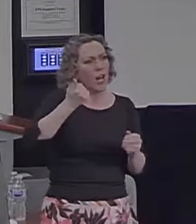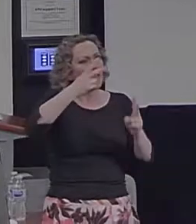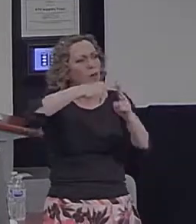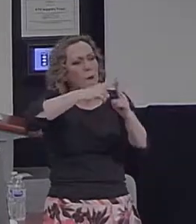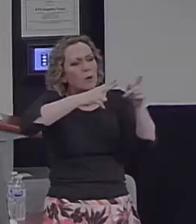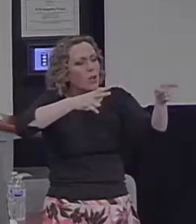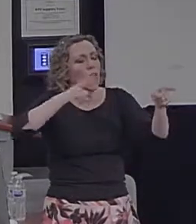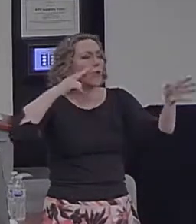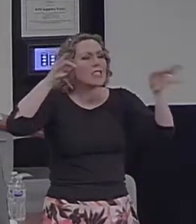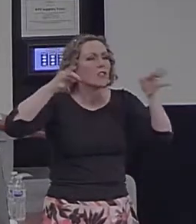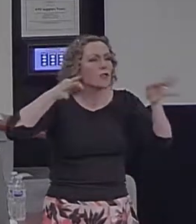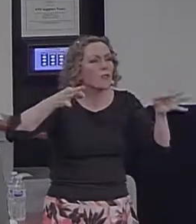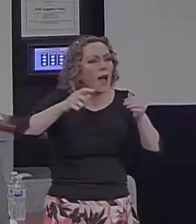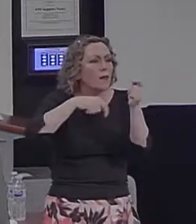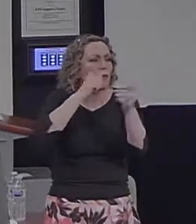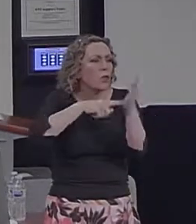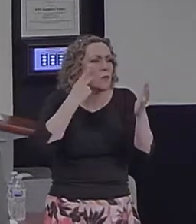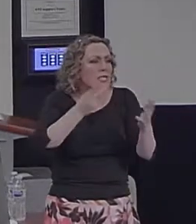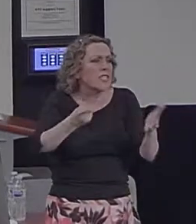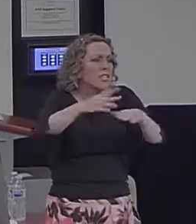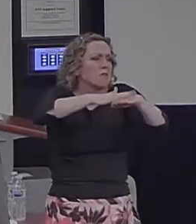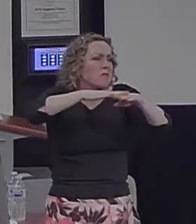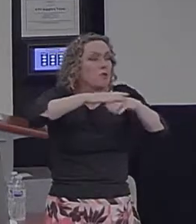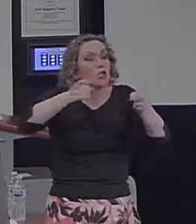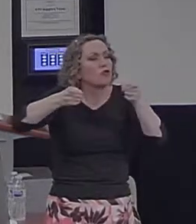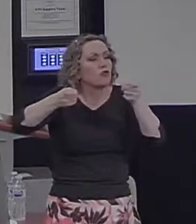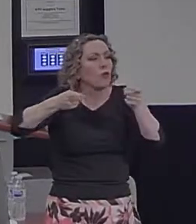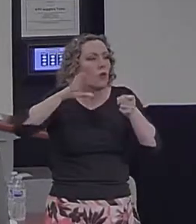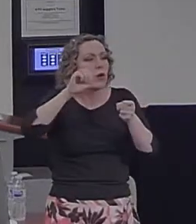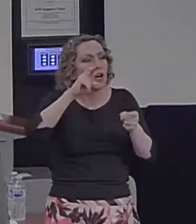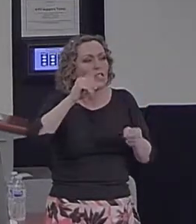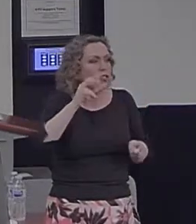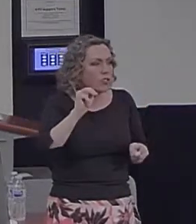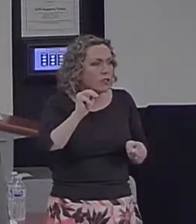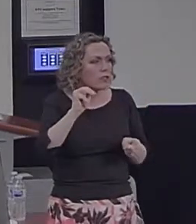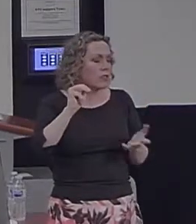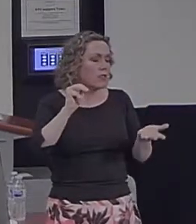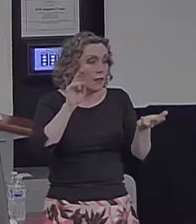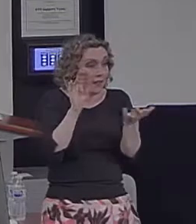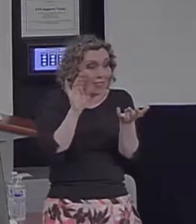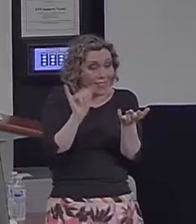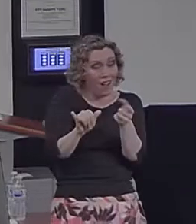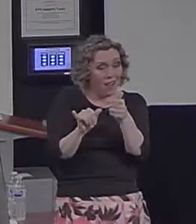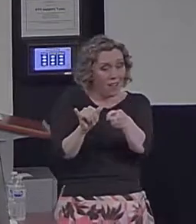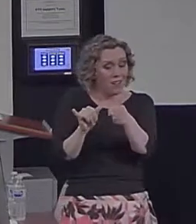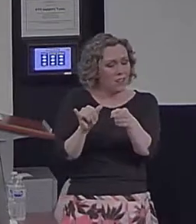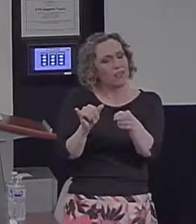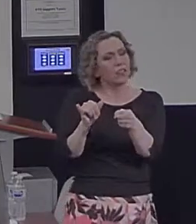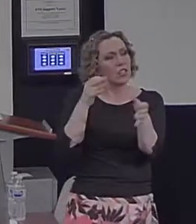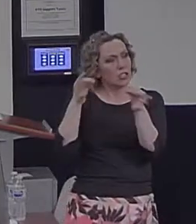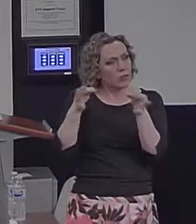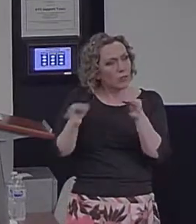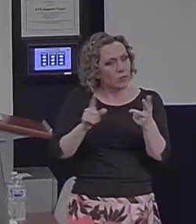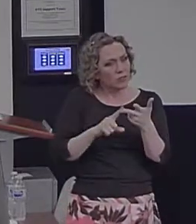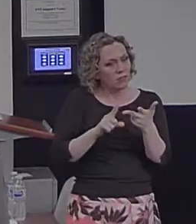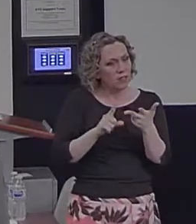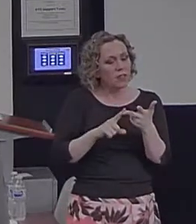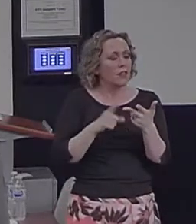Just describe the picture. It's kind of a control condition. We think that is totally independent of